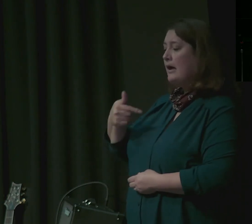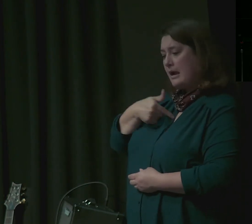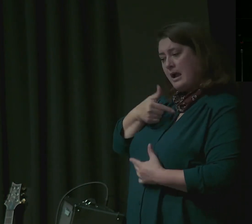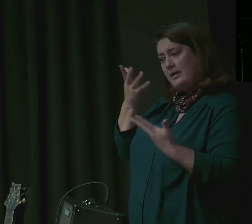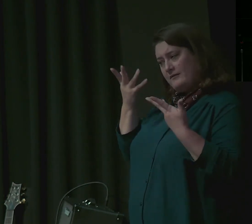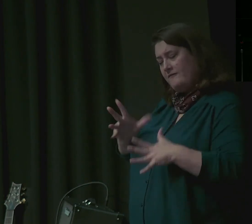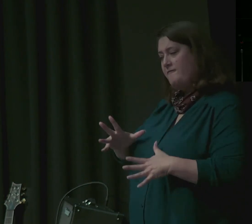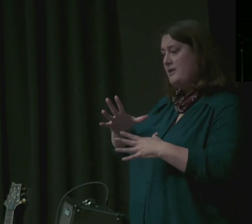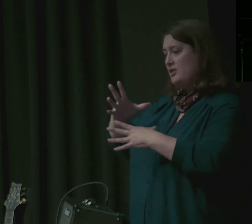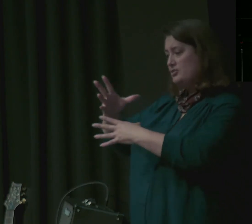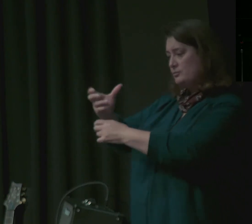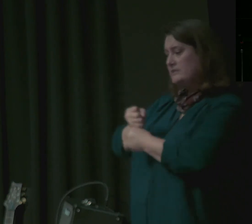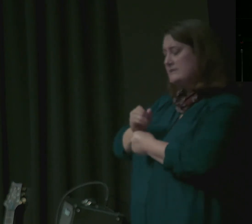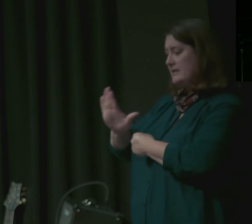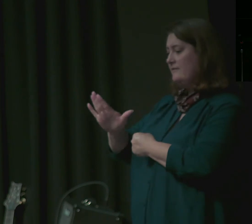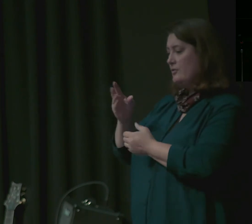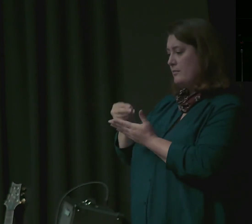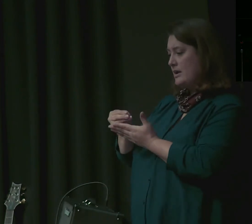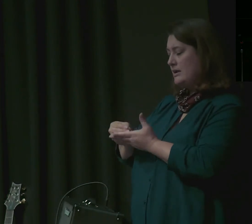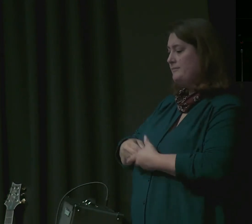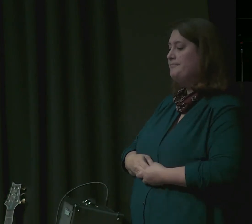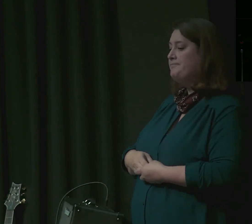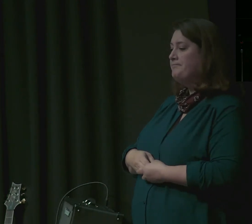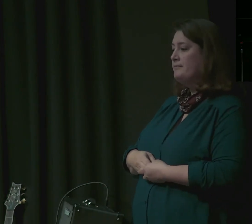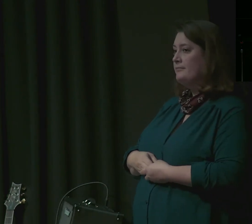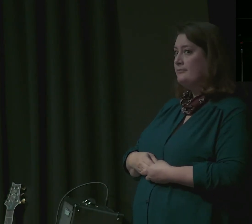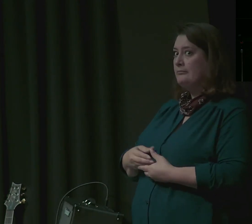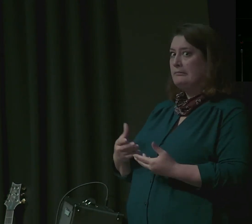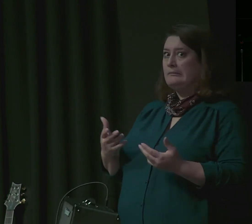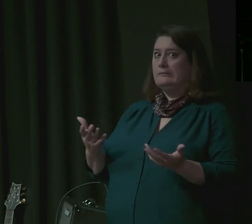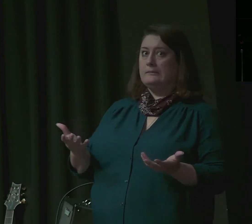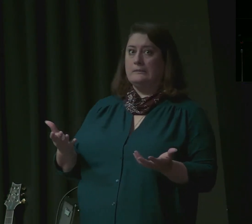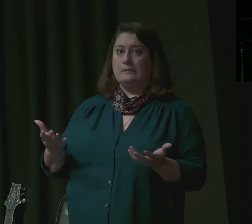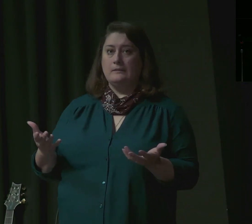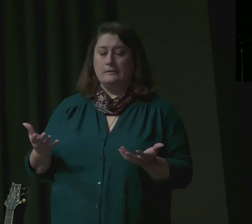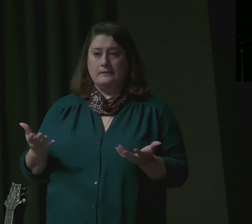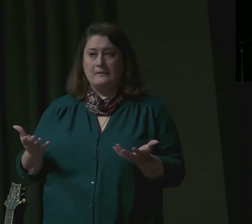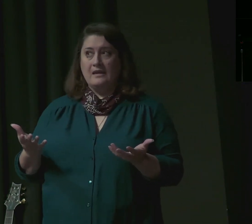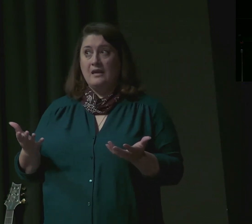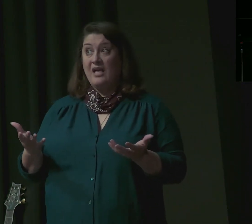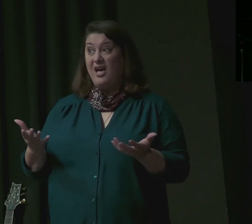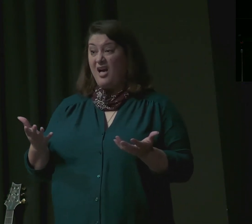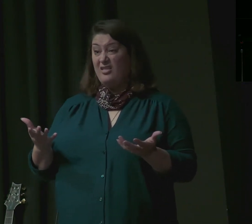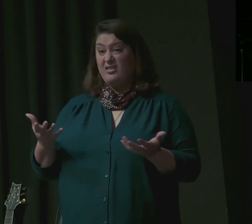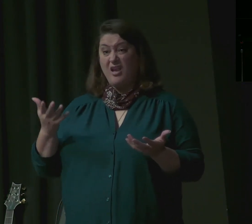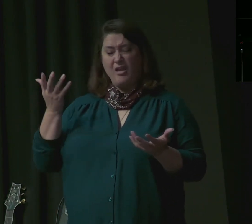They are both baffled and frightened. The Hebrew word here is they are terrified.